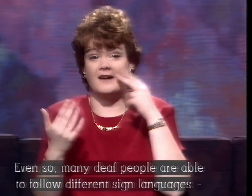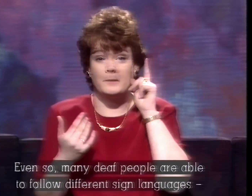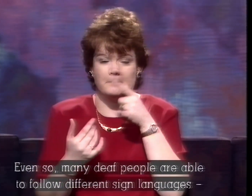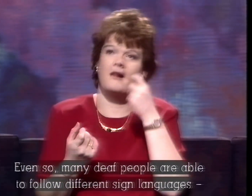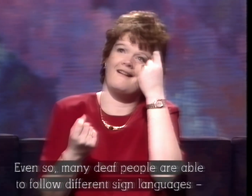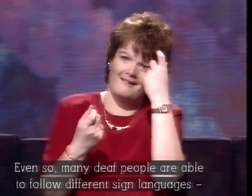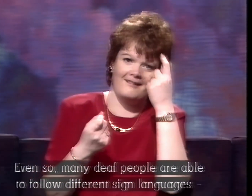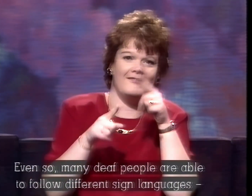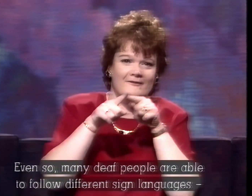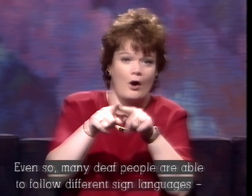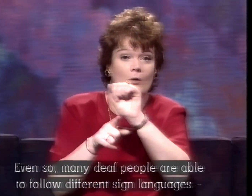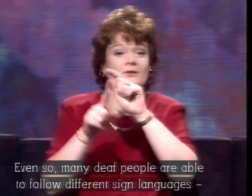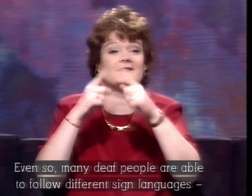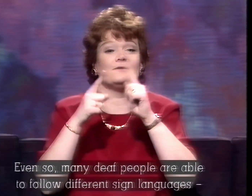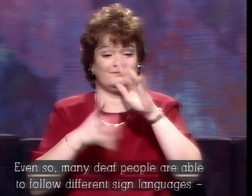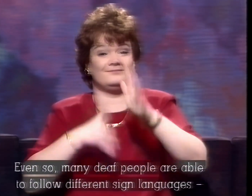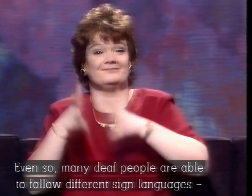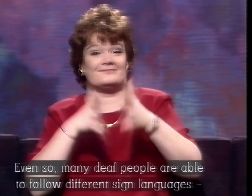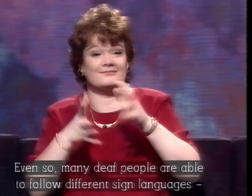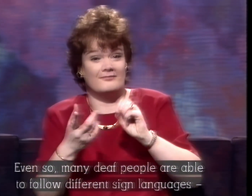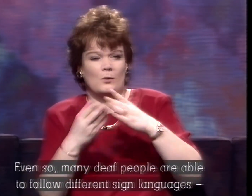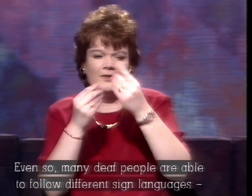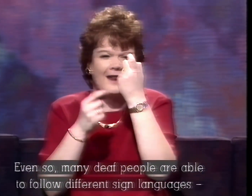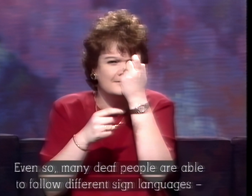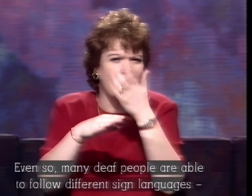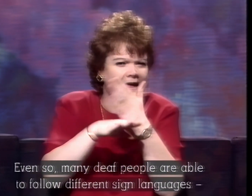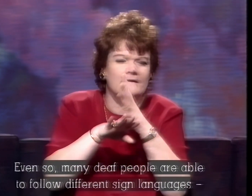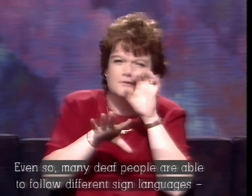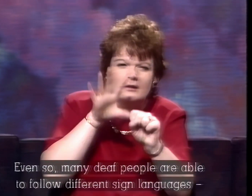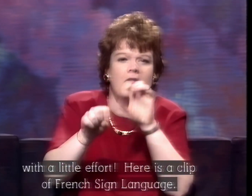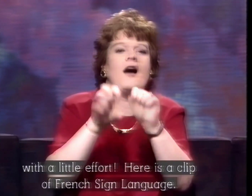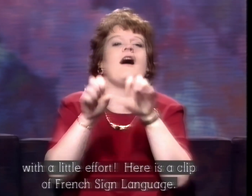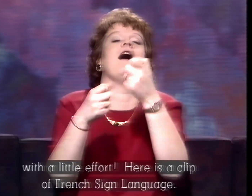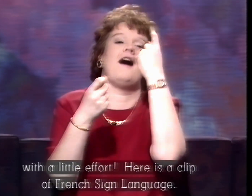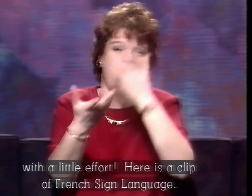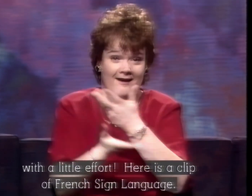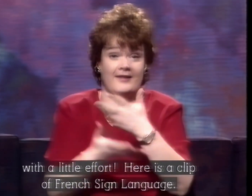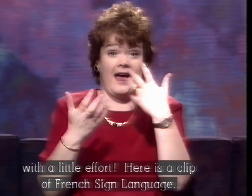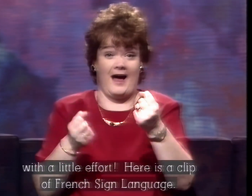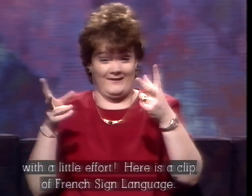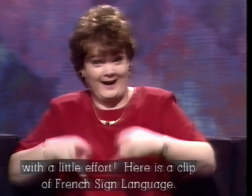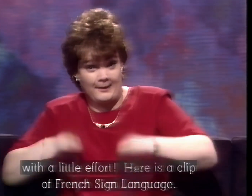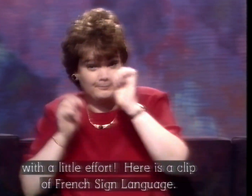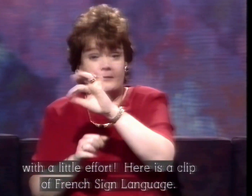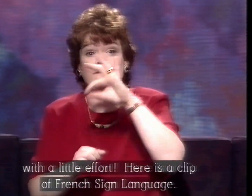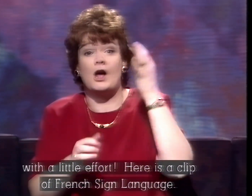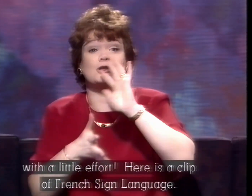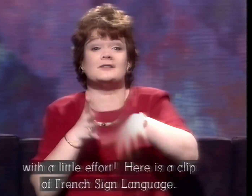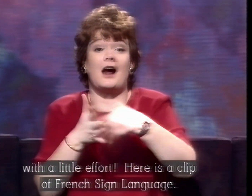Even so, many deaf people are able to follow different sign languages with a little effort. Here's a clip of French sign